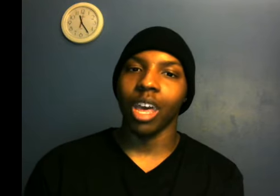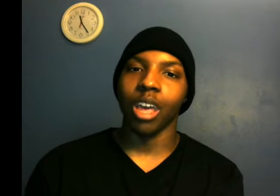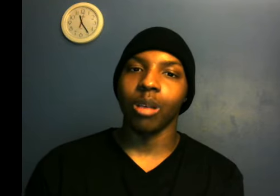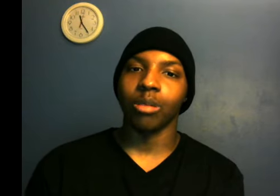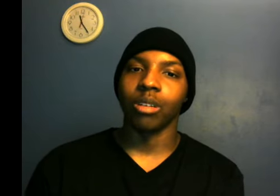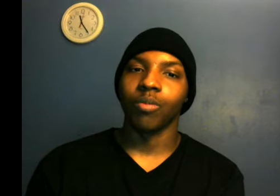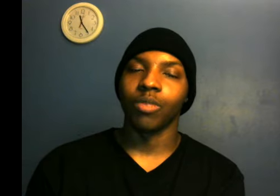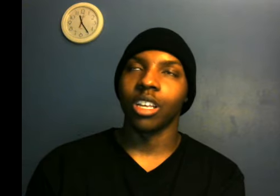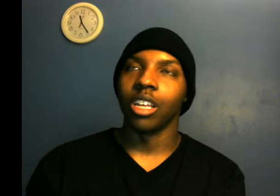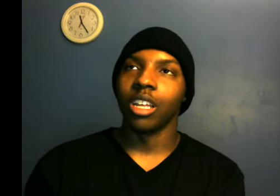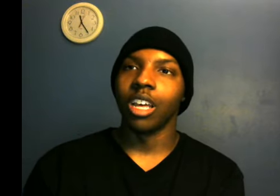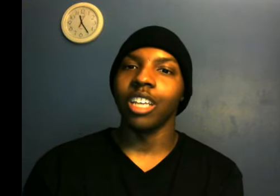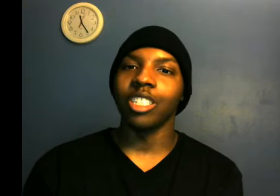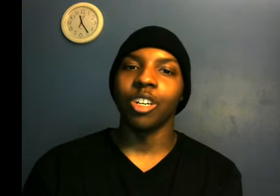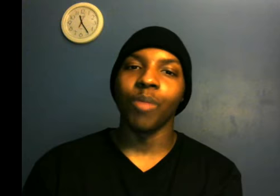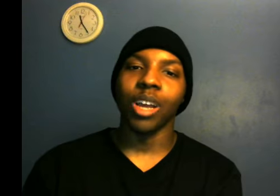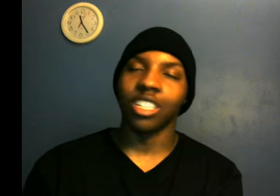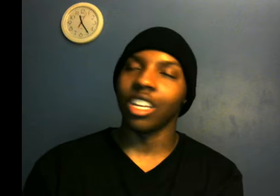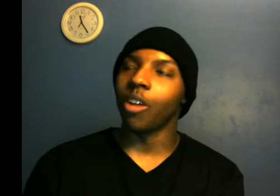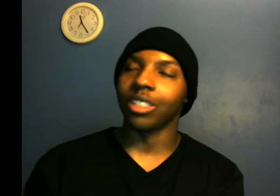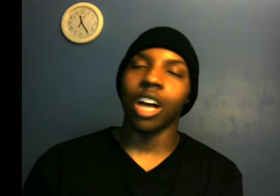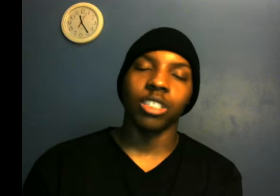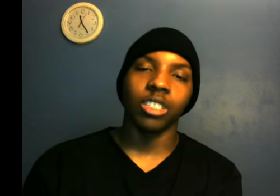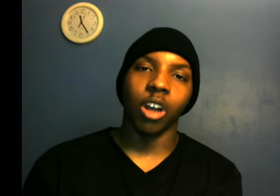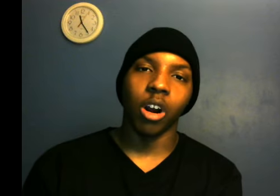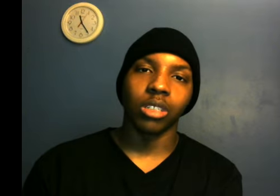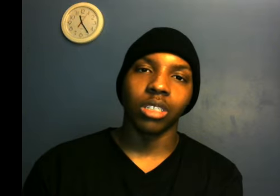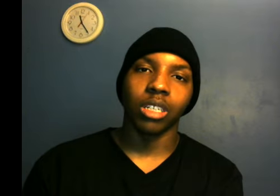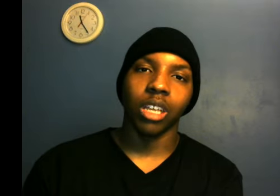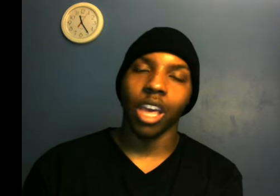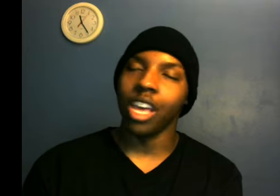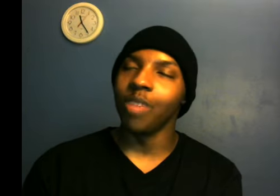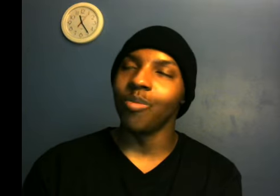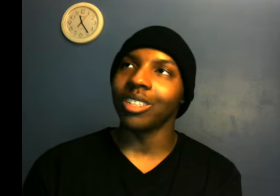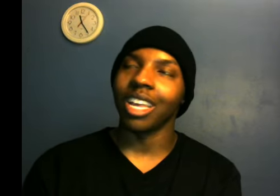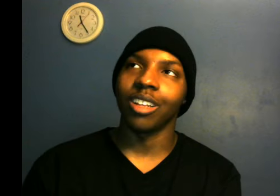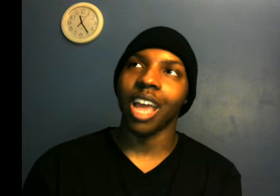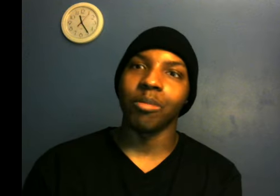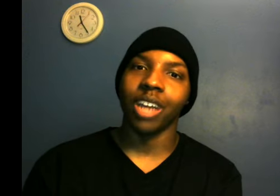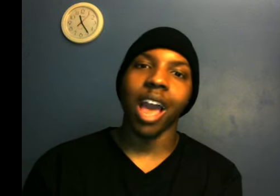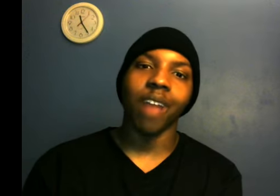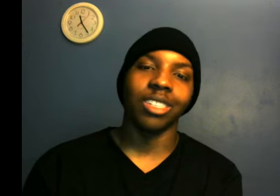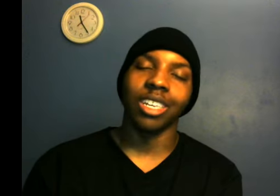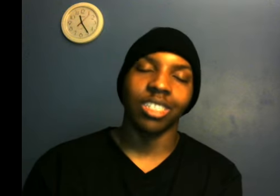games. He still managed to get over a thousand yards. And he missed damn near half the season.